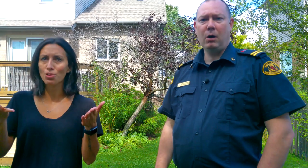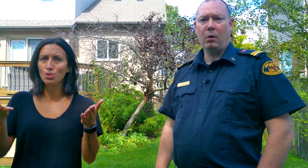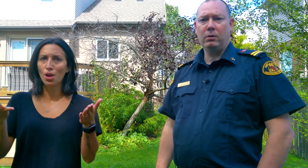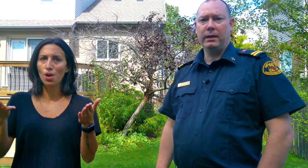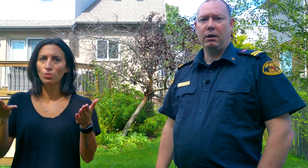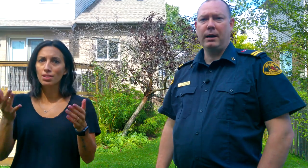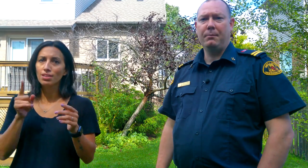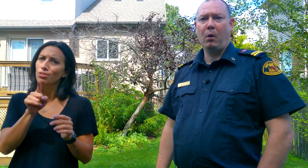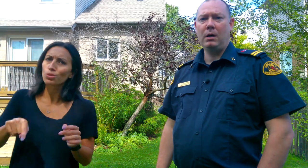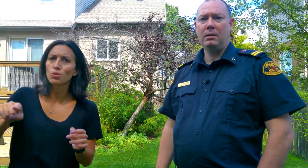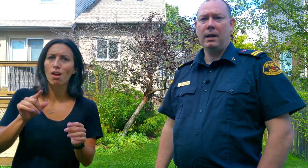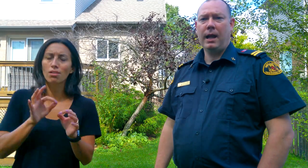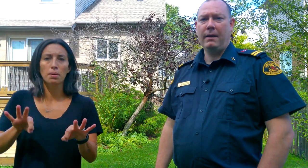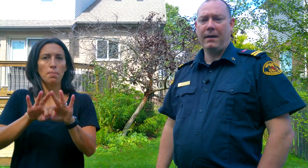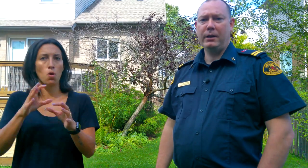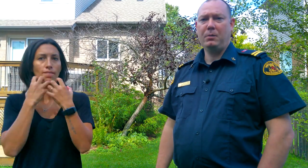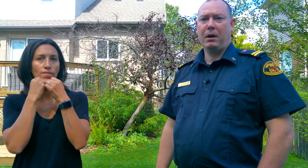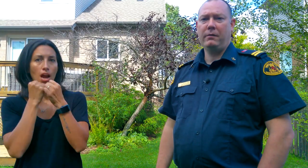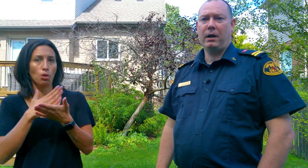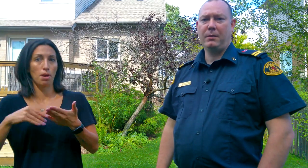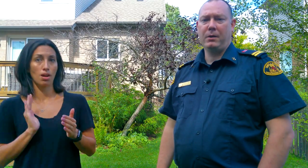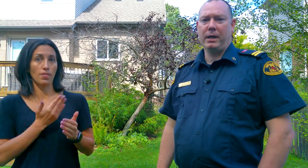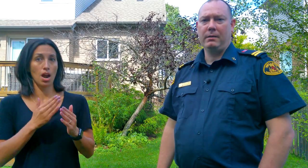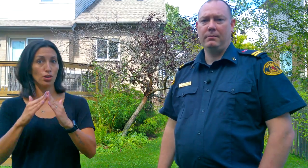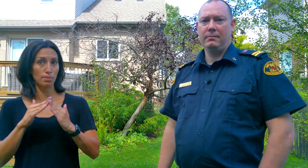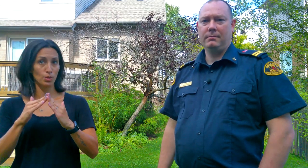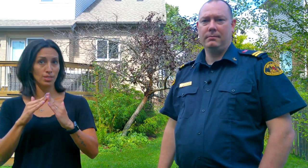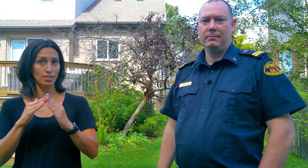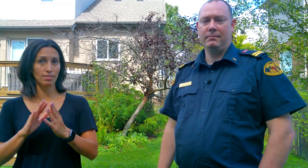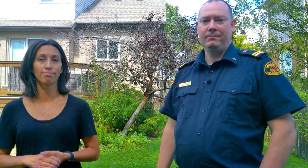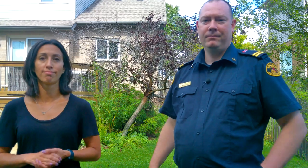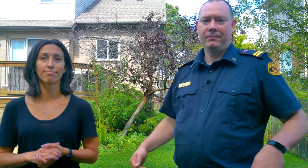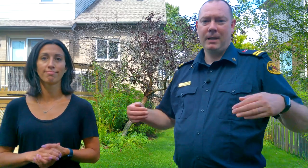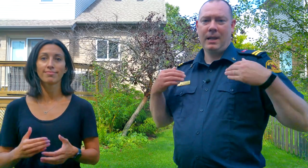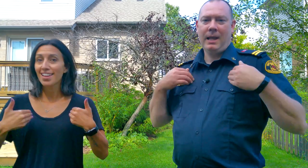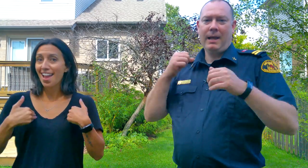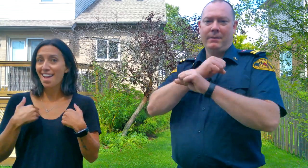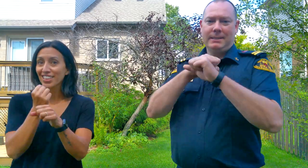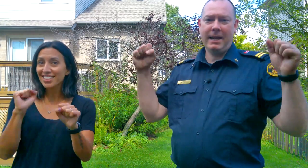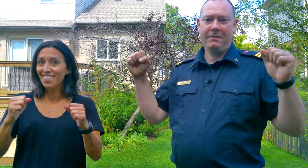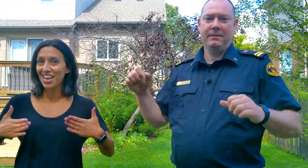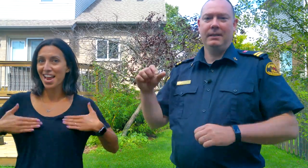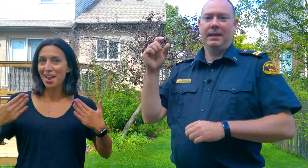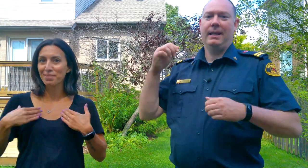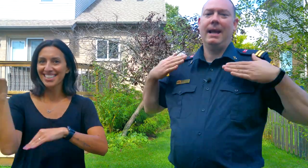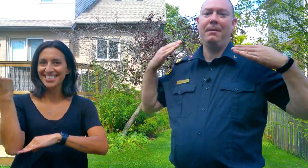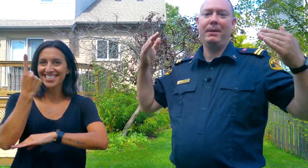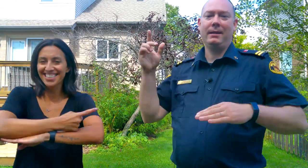know that you're an important and valued part of our community have a safe and happy